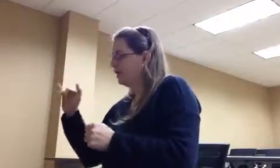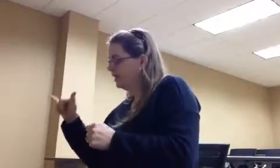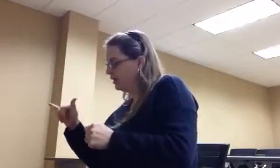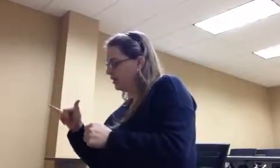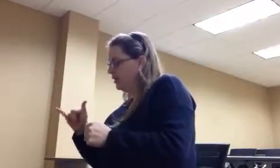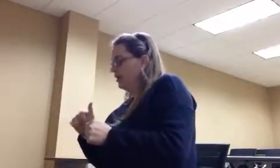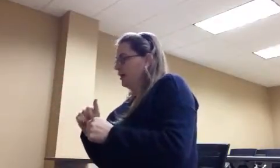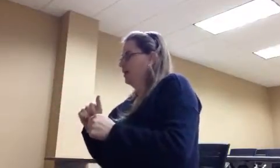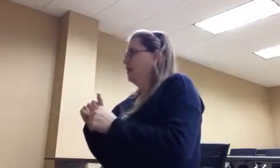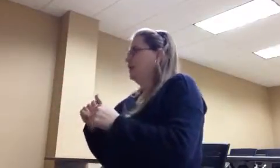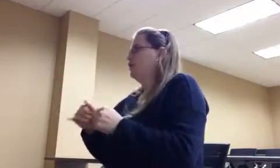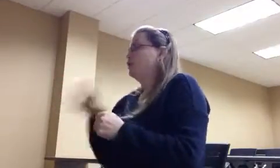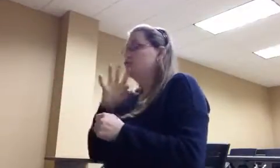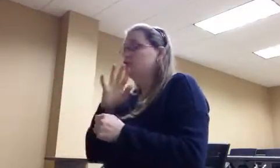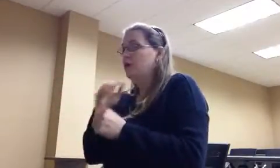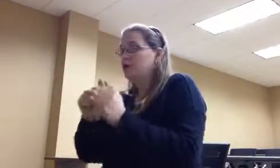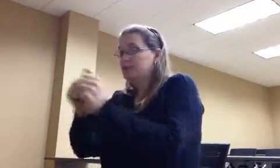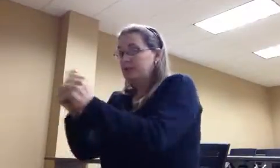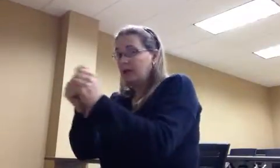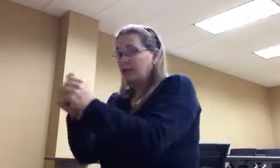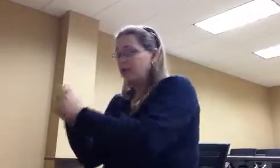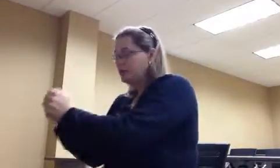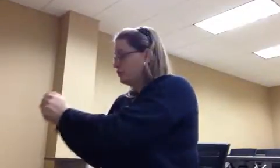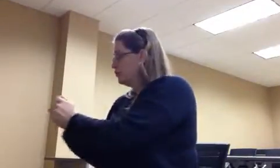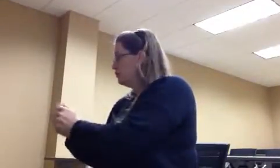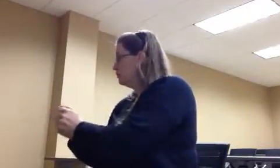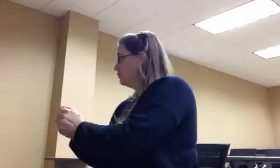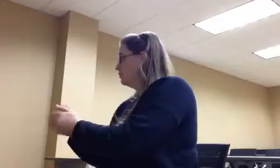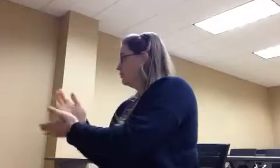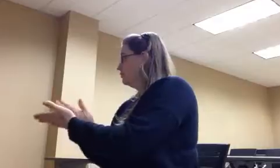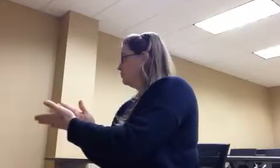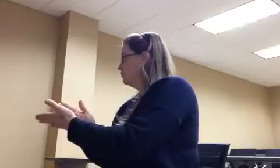are going to talk to each other, and you're going be part of it. Will you go one seat back, please?